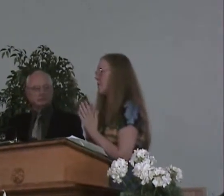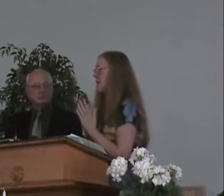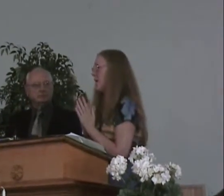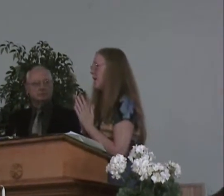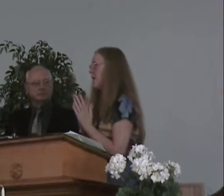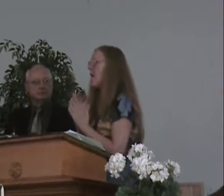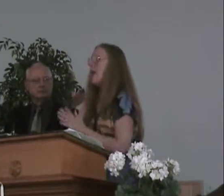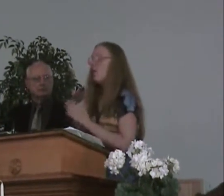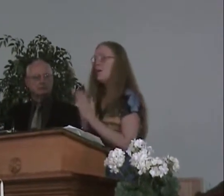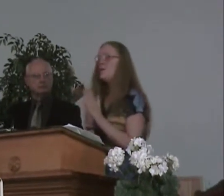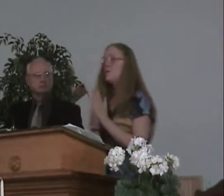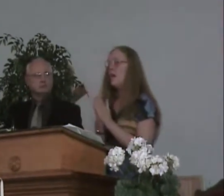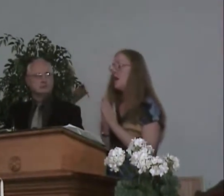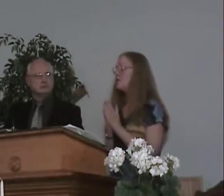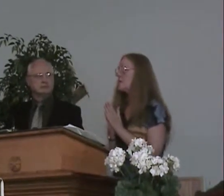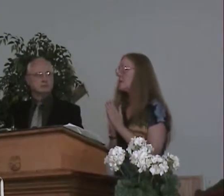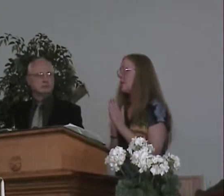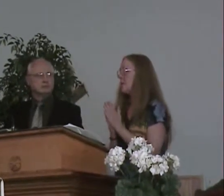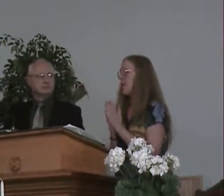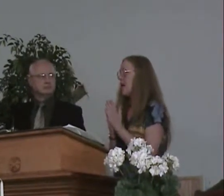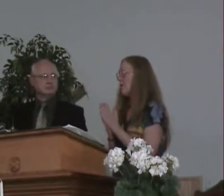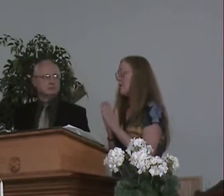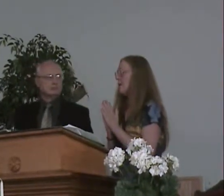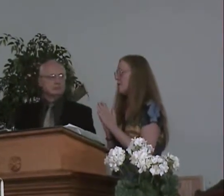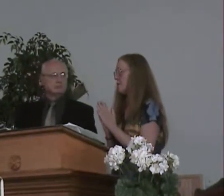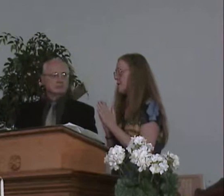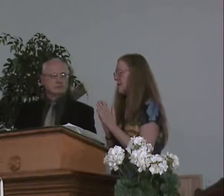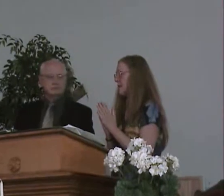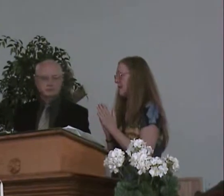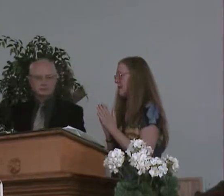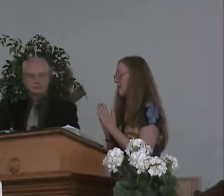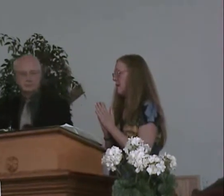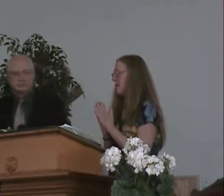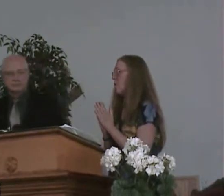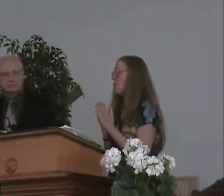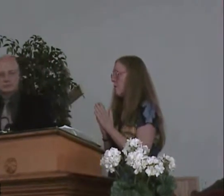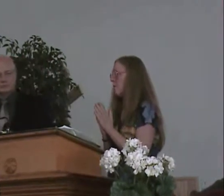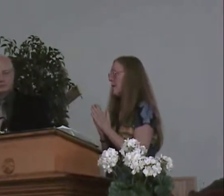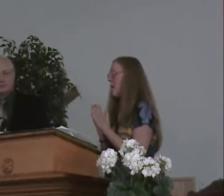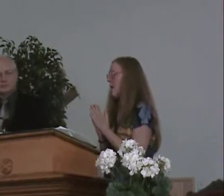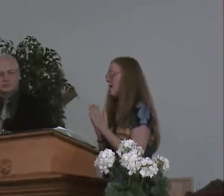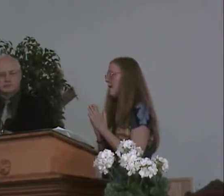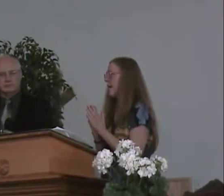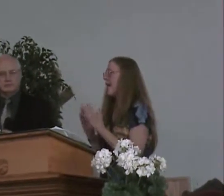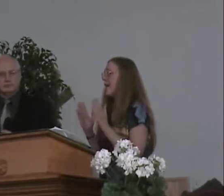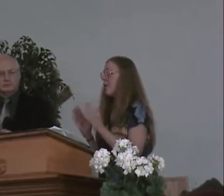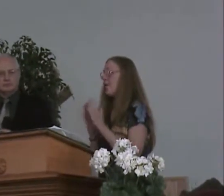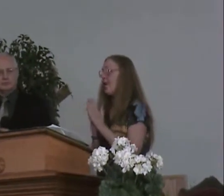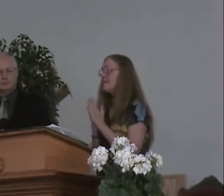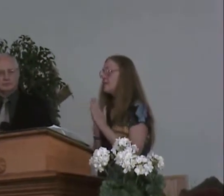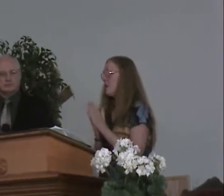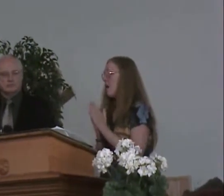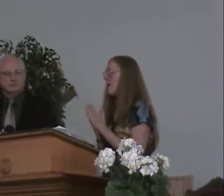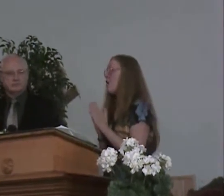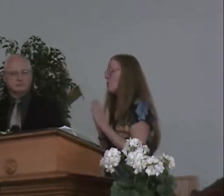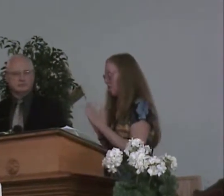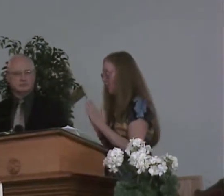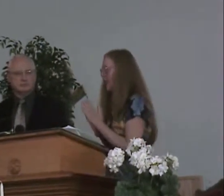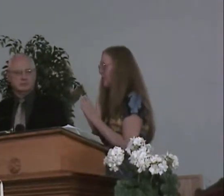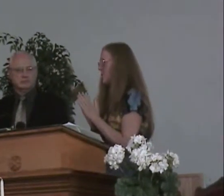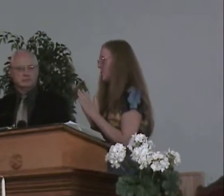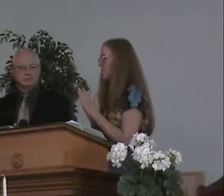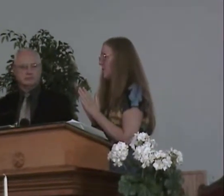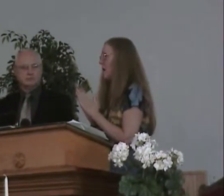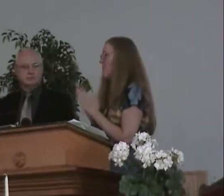Bow your heart in prayer. Look at your house and say, without electricity, what will be gone? And when that's gone,